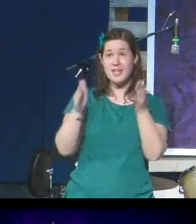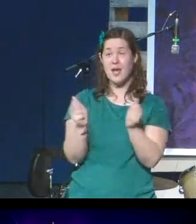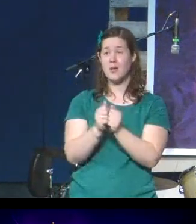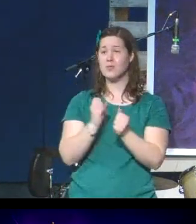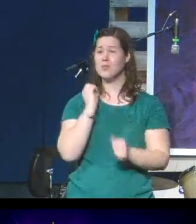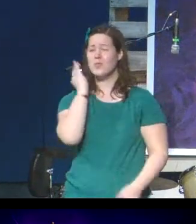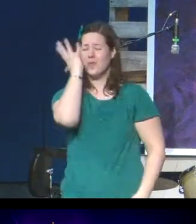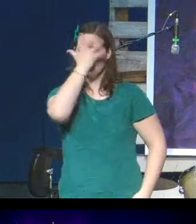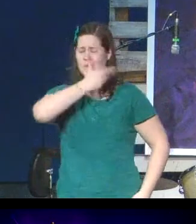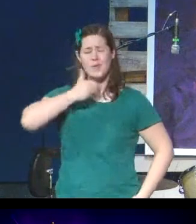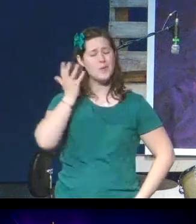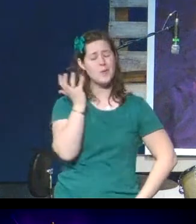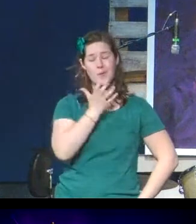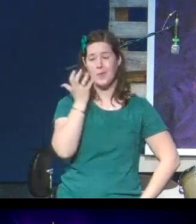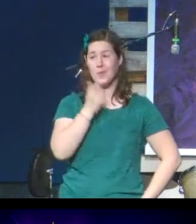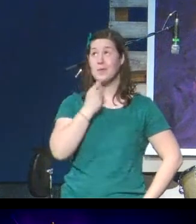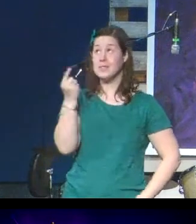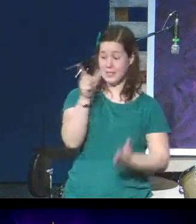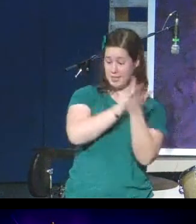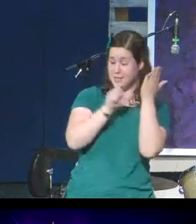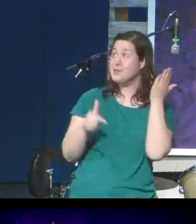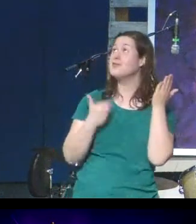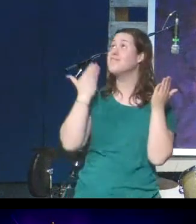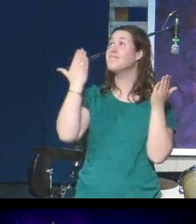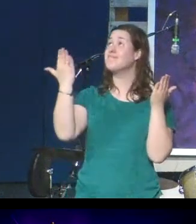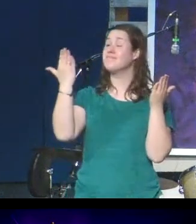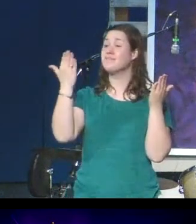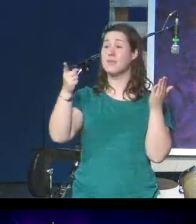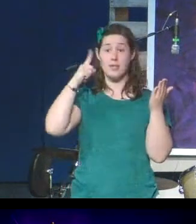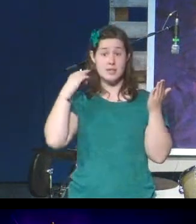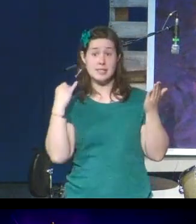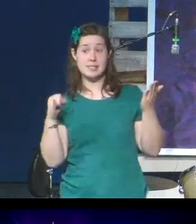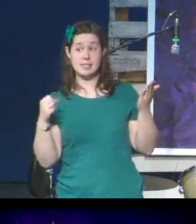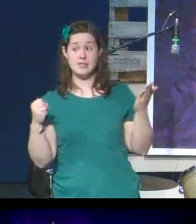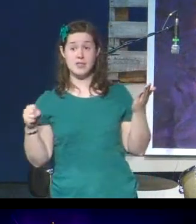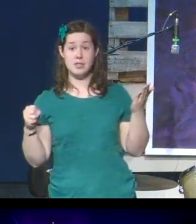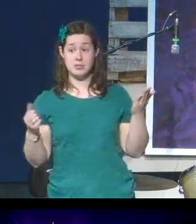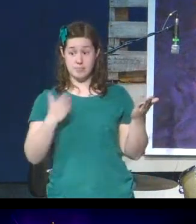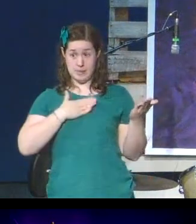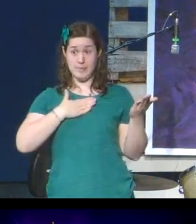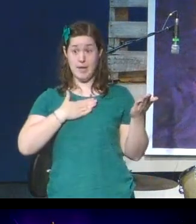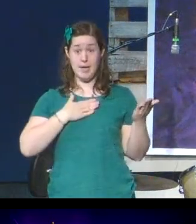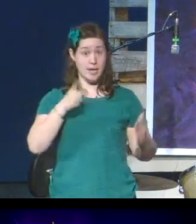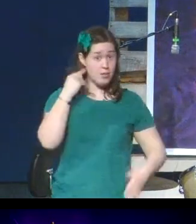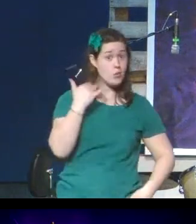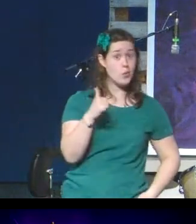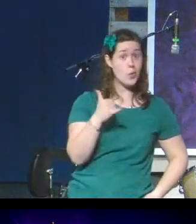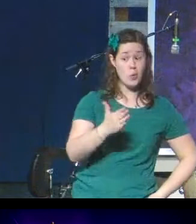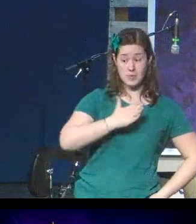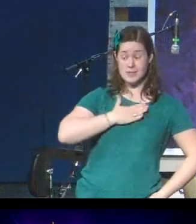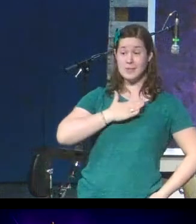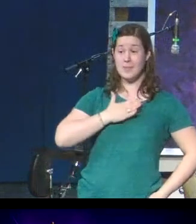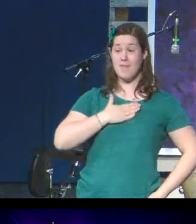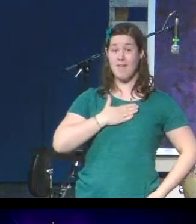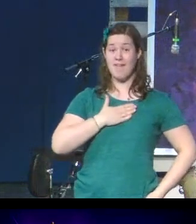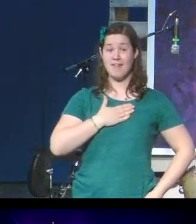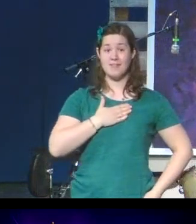splendor, says the Lord of hosts. The silver is mine and the gold is mine.